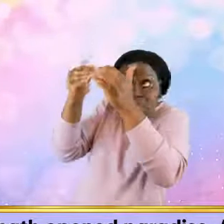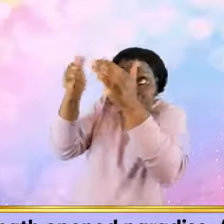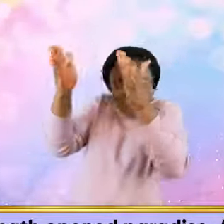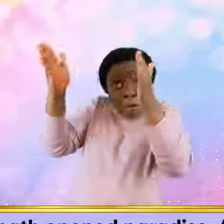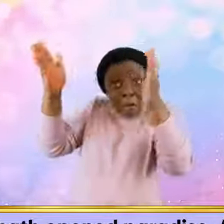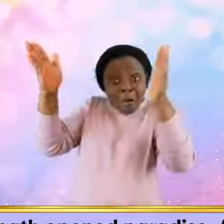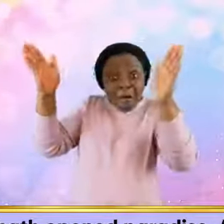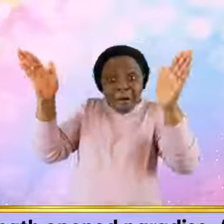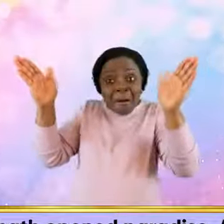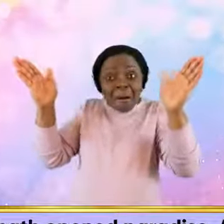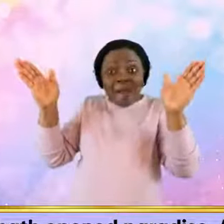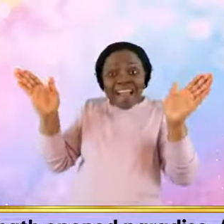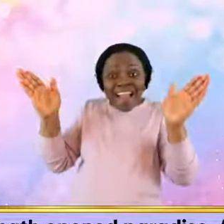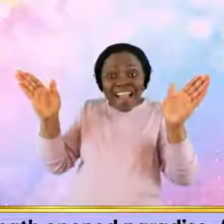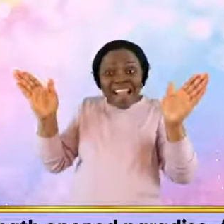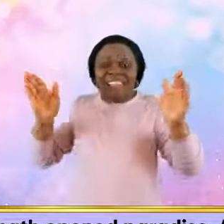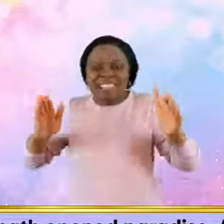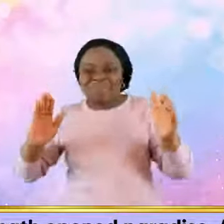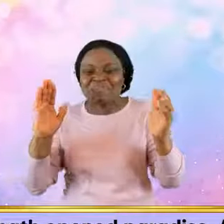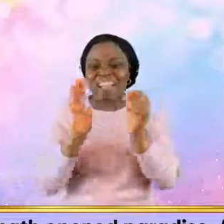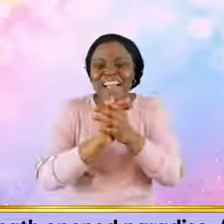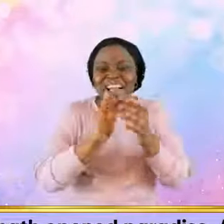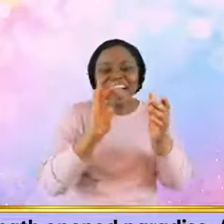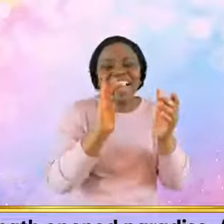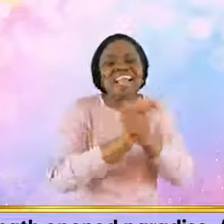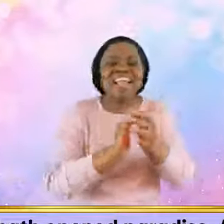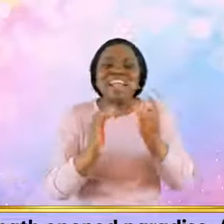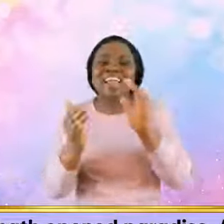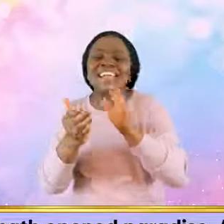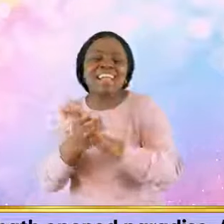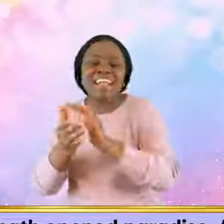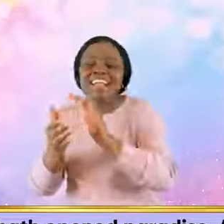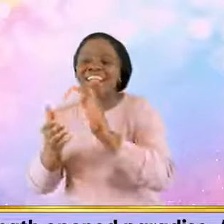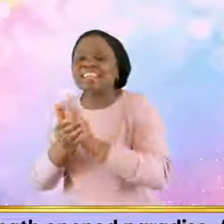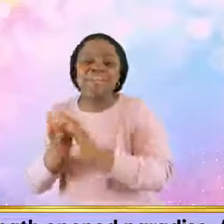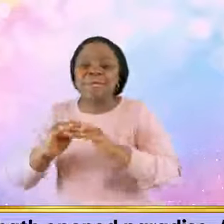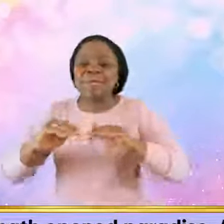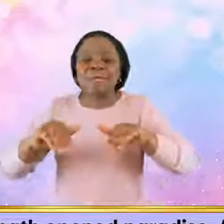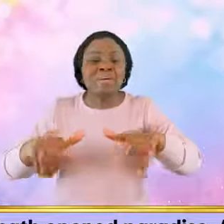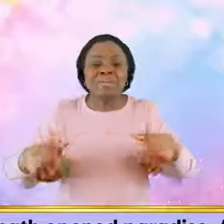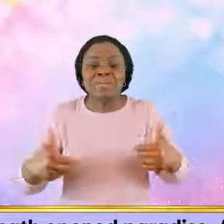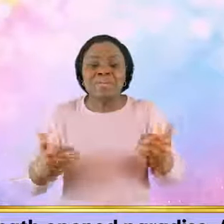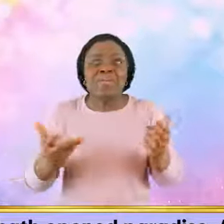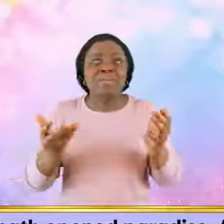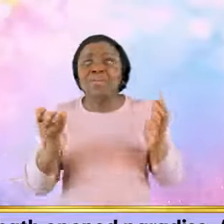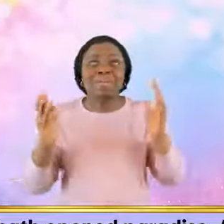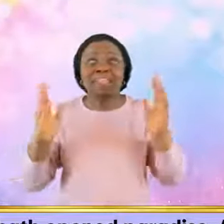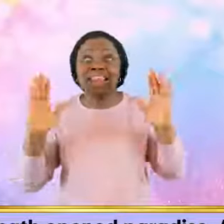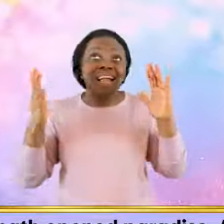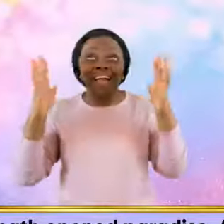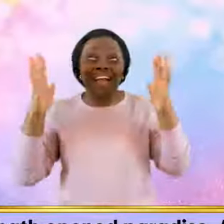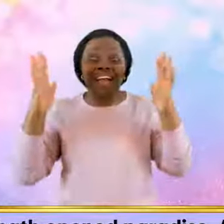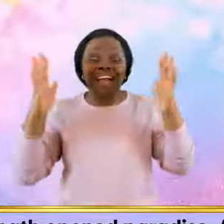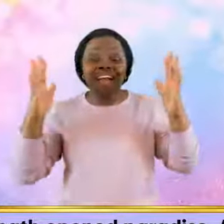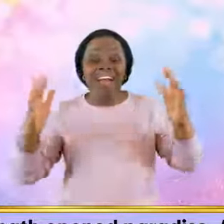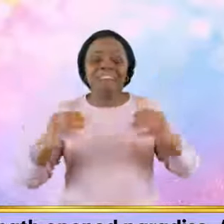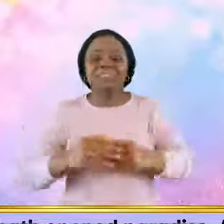paradise, Alleluia! 8